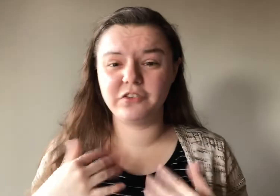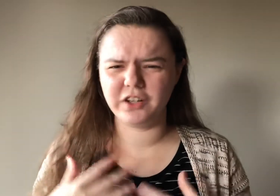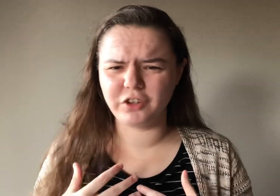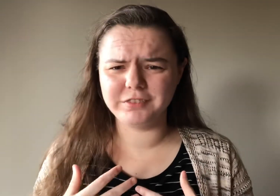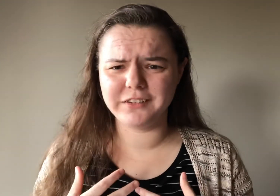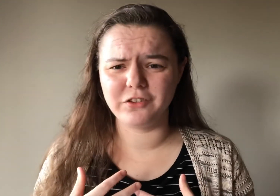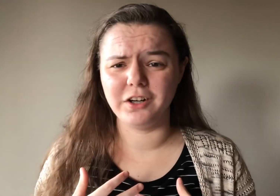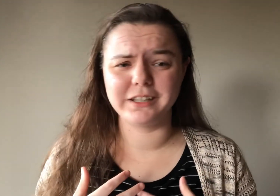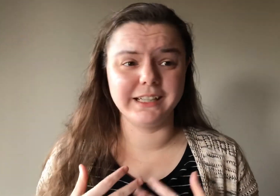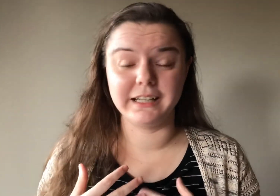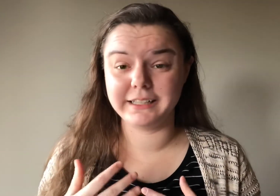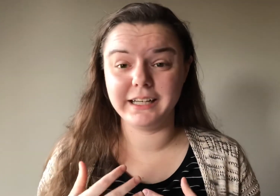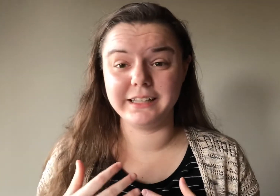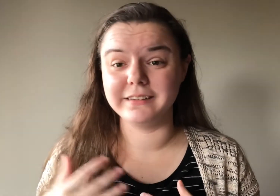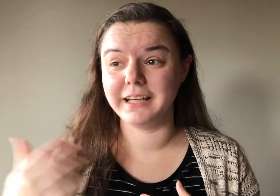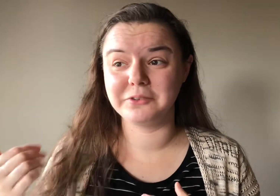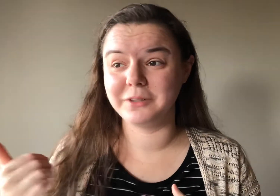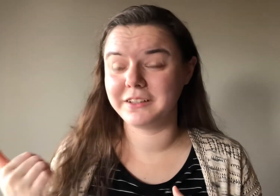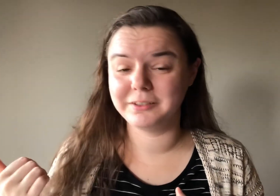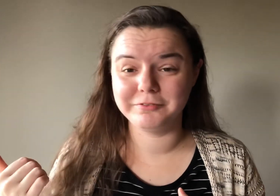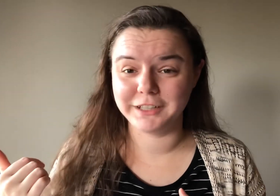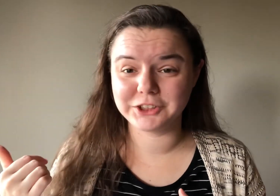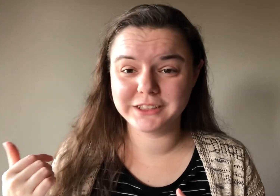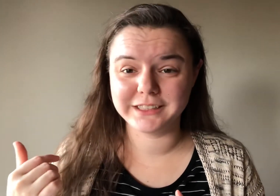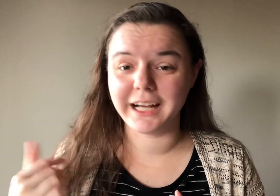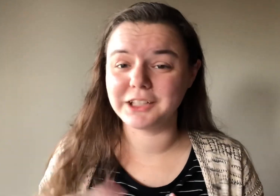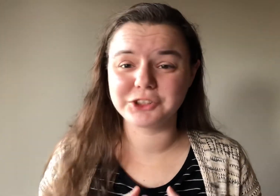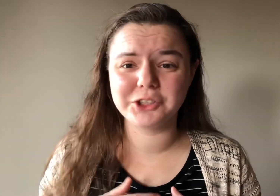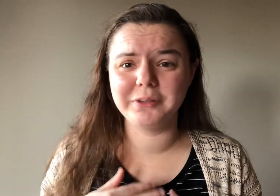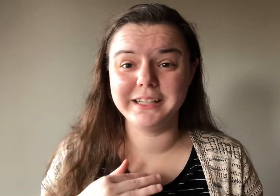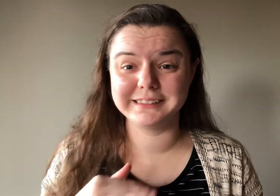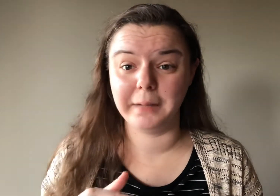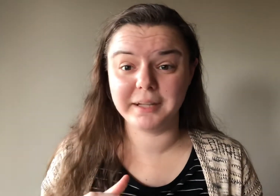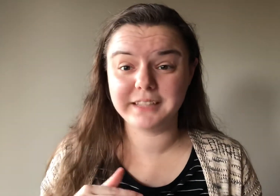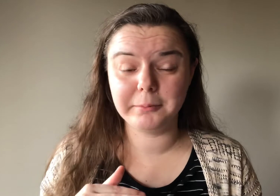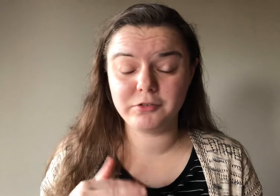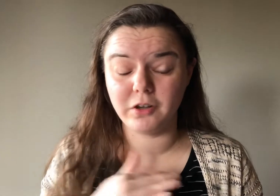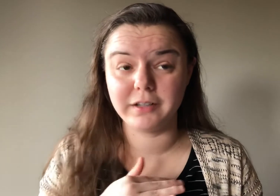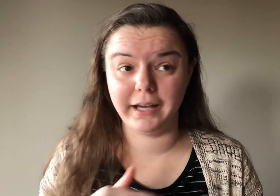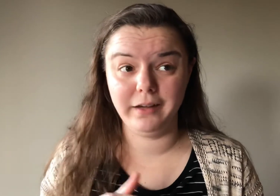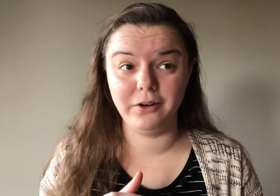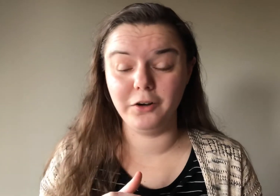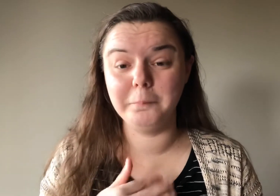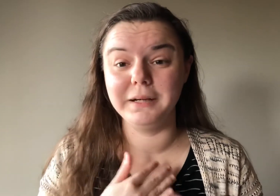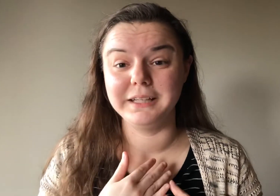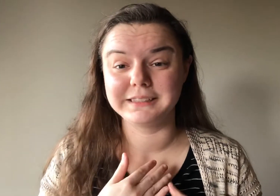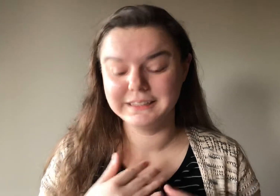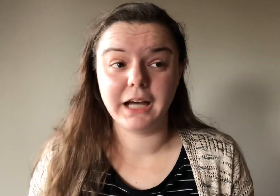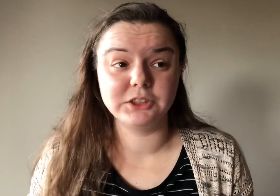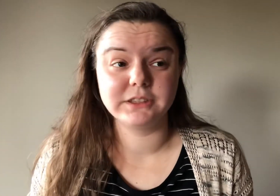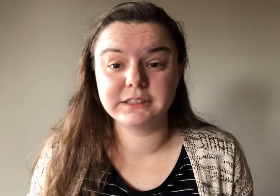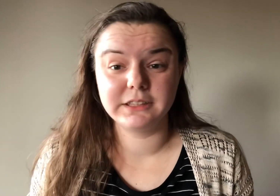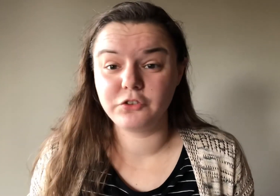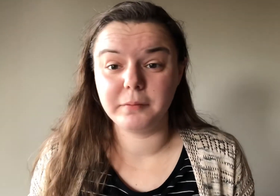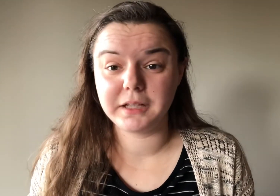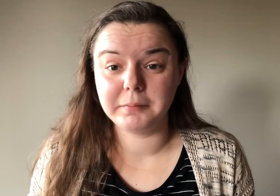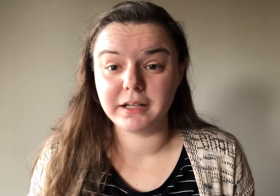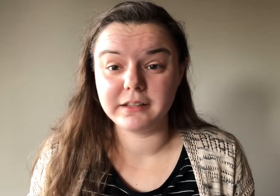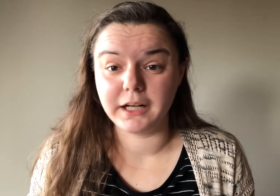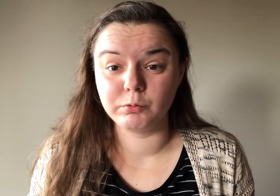such a fun song, and it, again, like with Confession and Astro, it is not my type of song at all, but I just, there's something about it that I